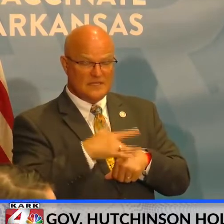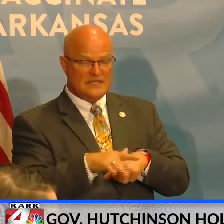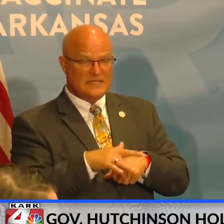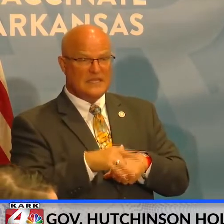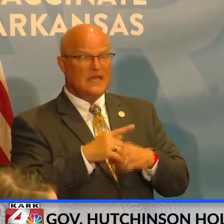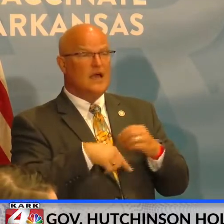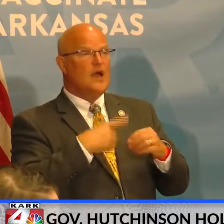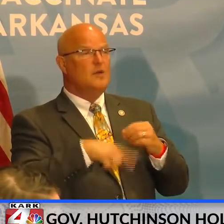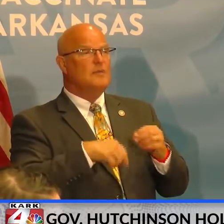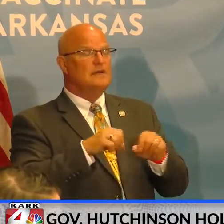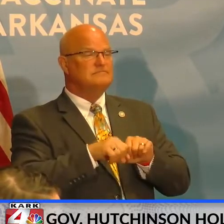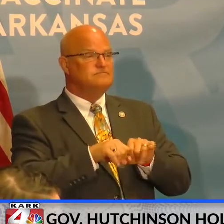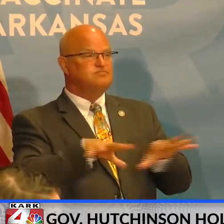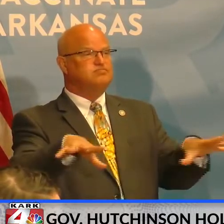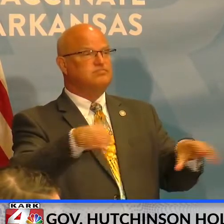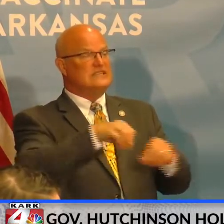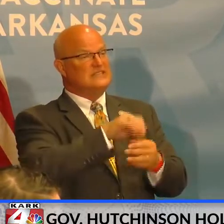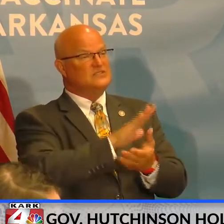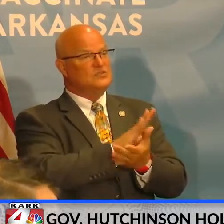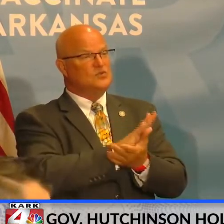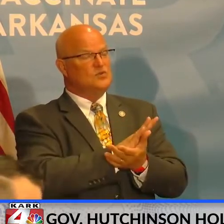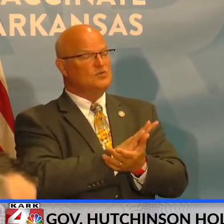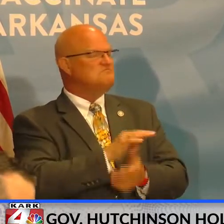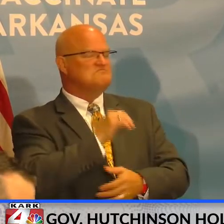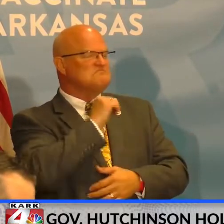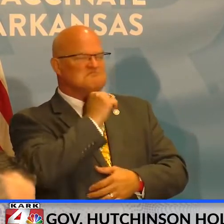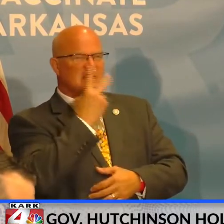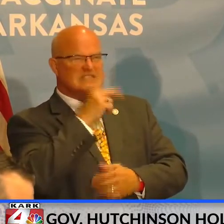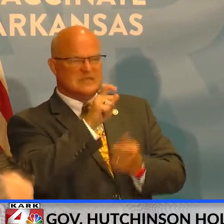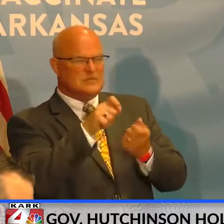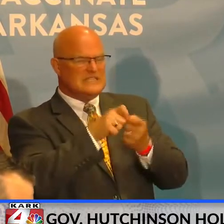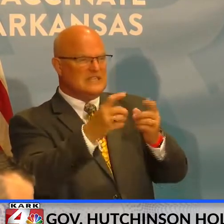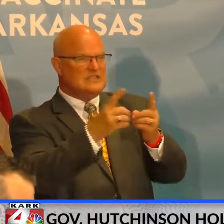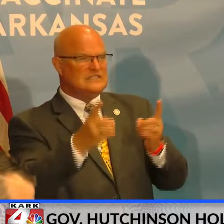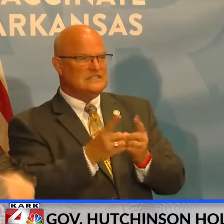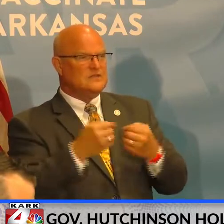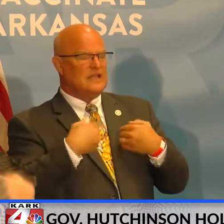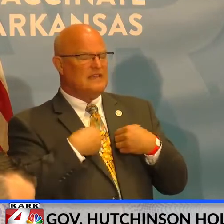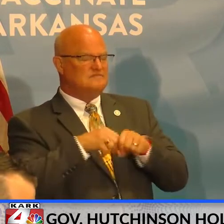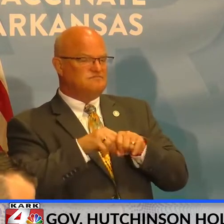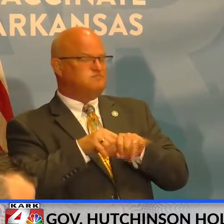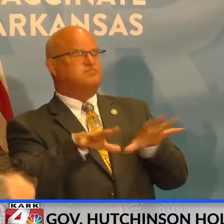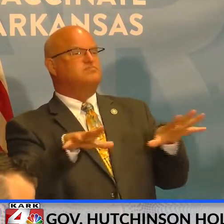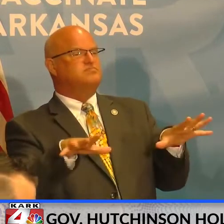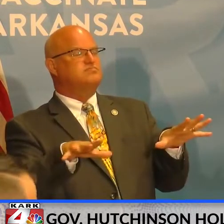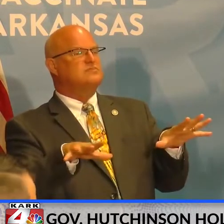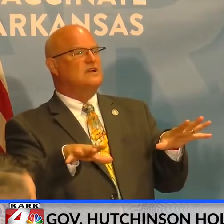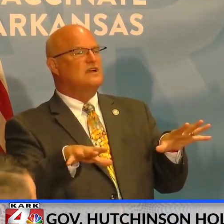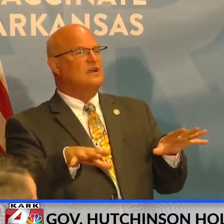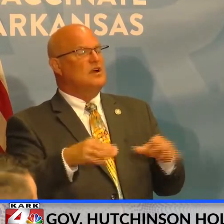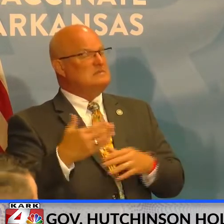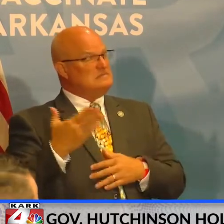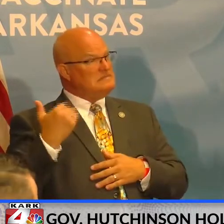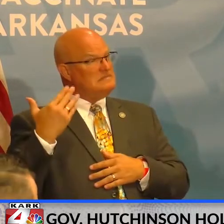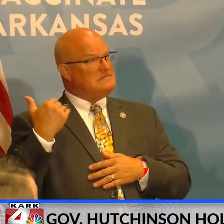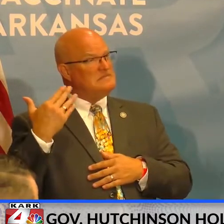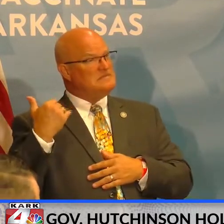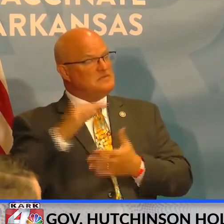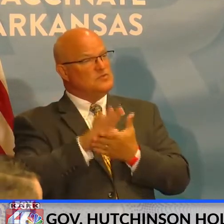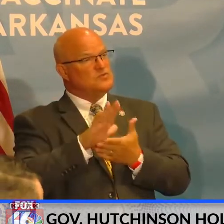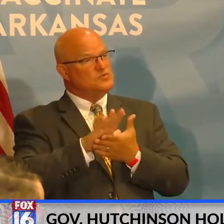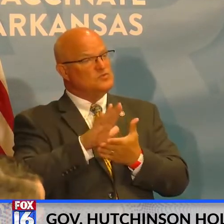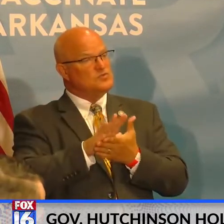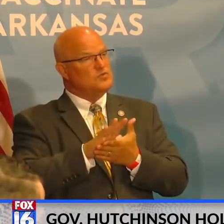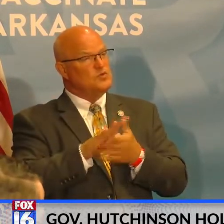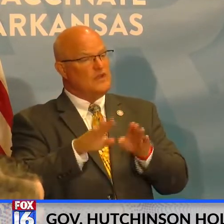With regard to the outbreaks in schools, we've not seen as particular district have an outbreak. There was one of the earlier, uh, schools